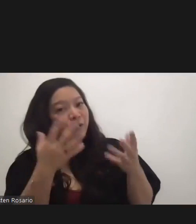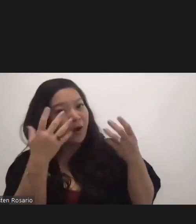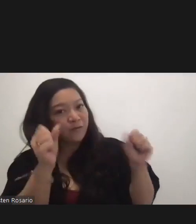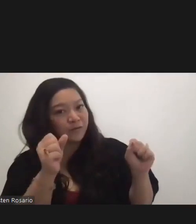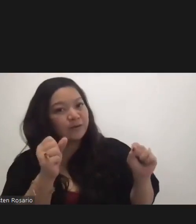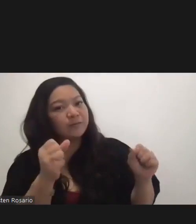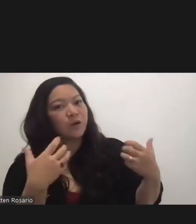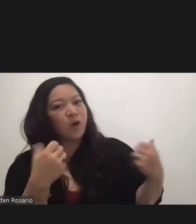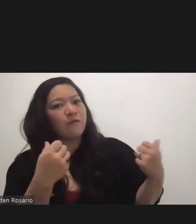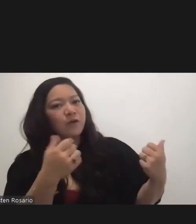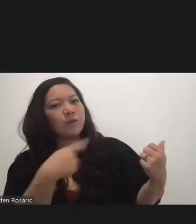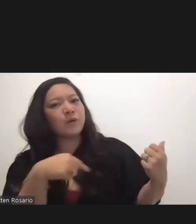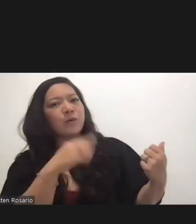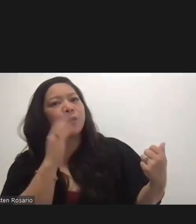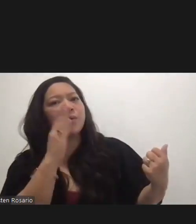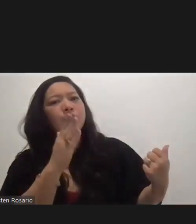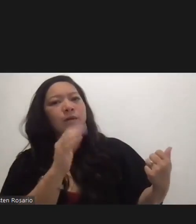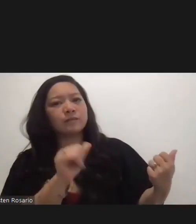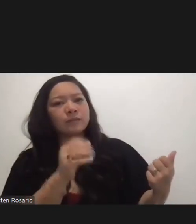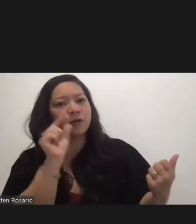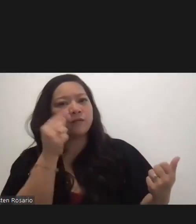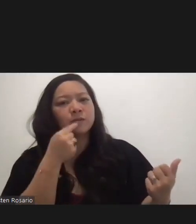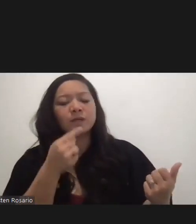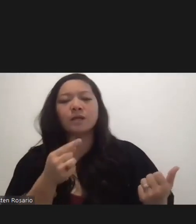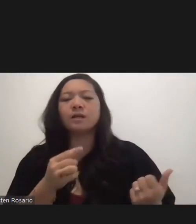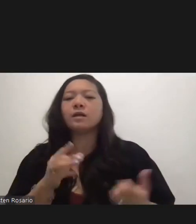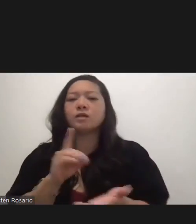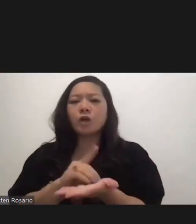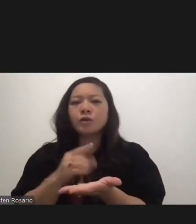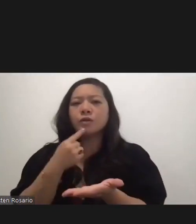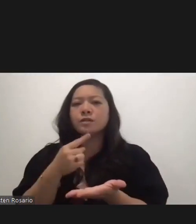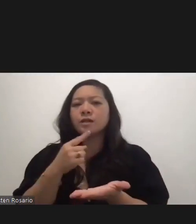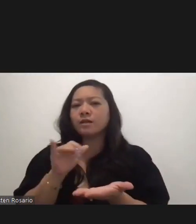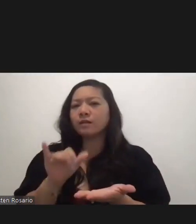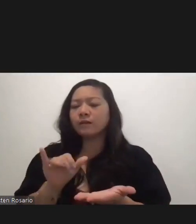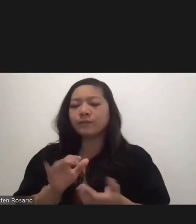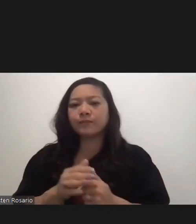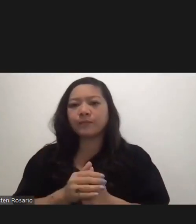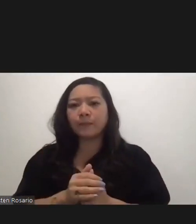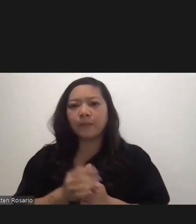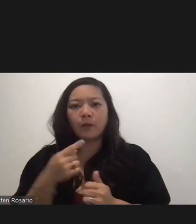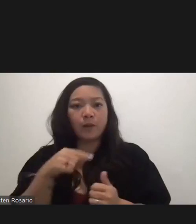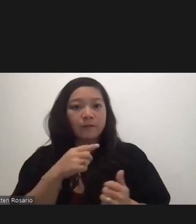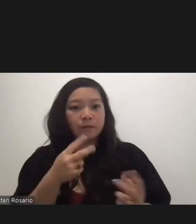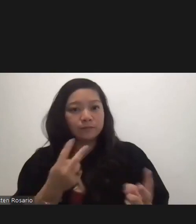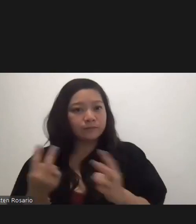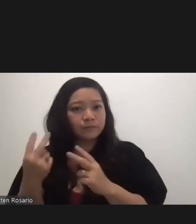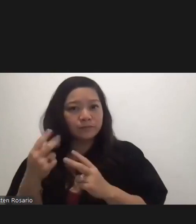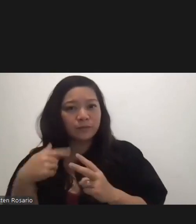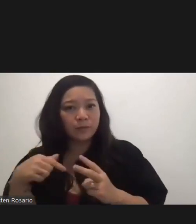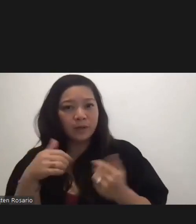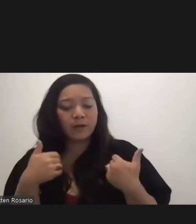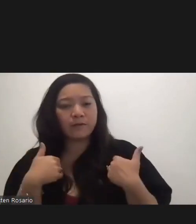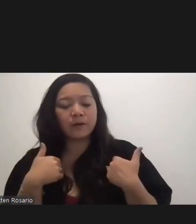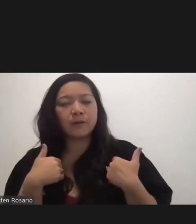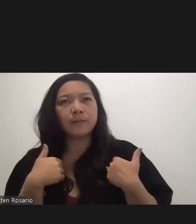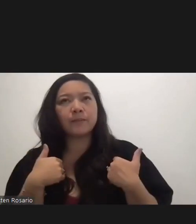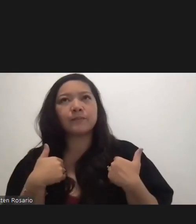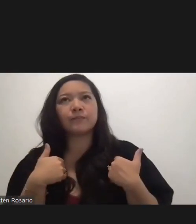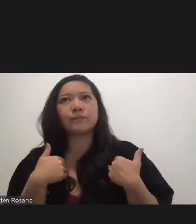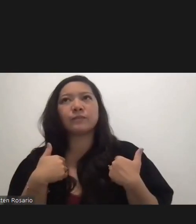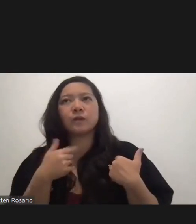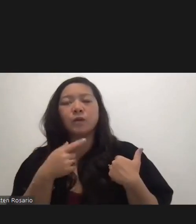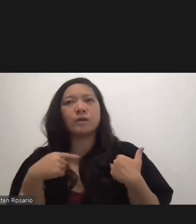we have to also remember that, you know, when we think about the path to half and, you the glass half full or half empty. But the glass just got bigger